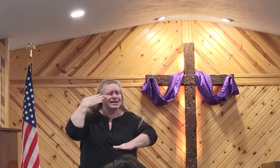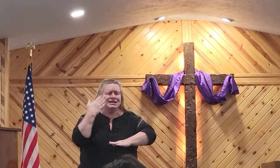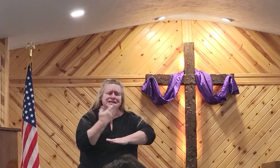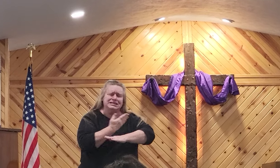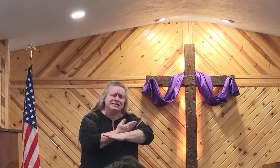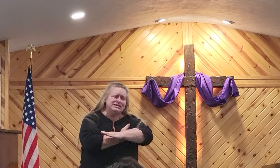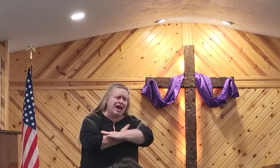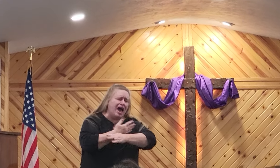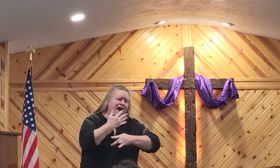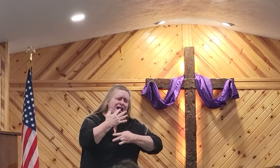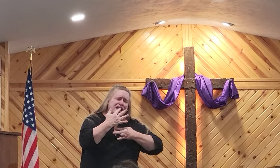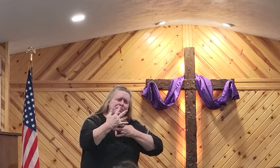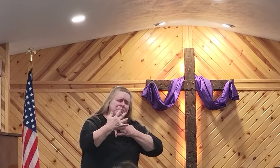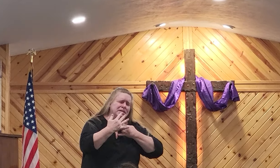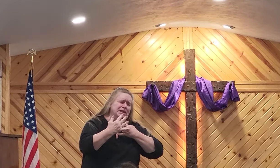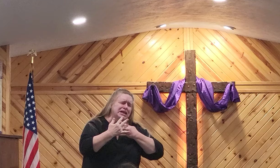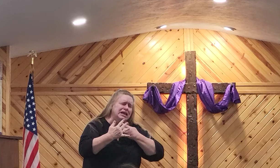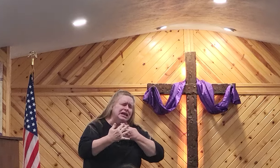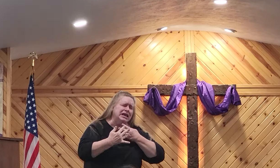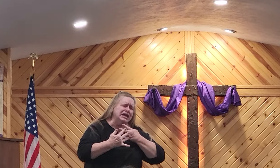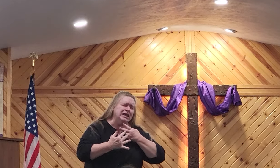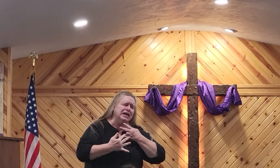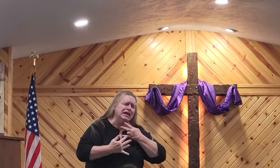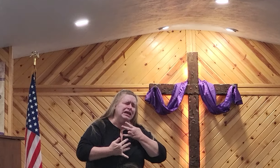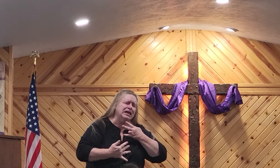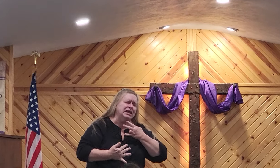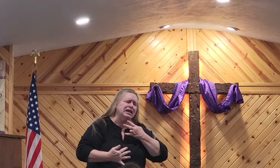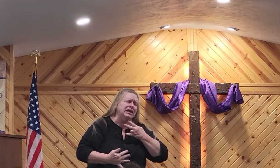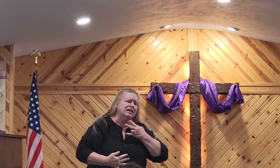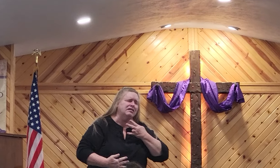his son believe.